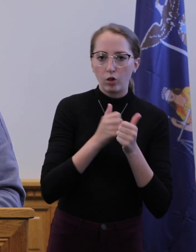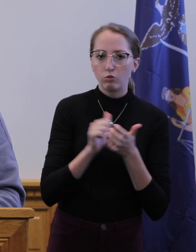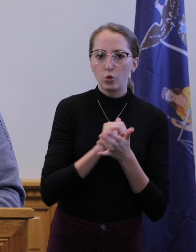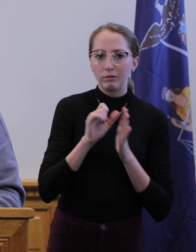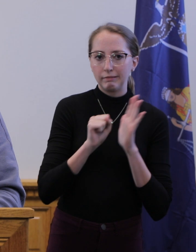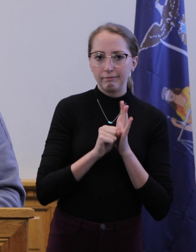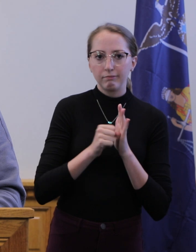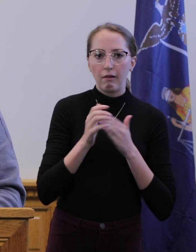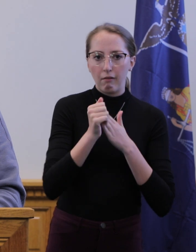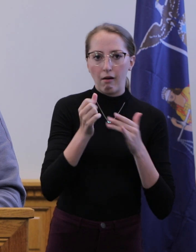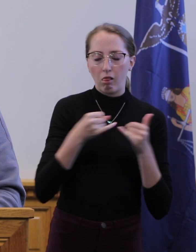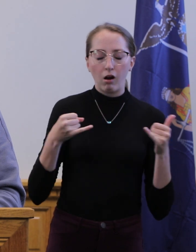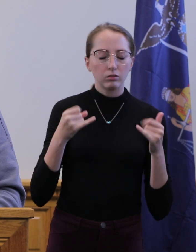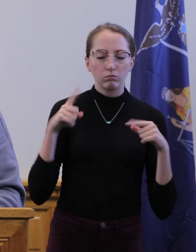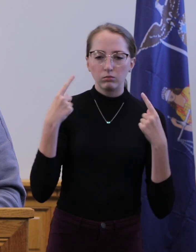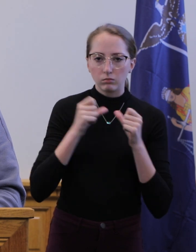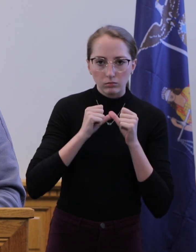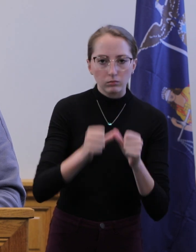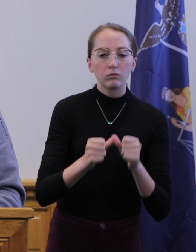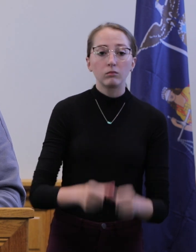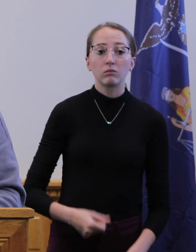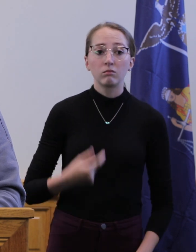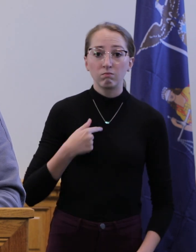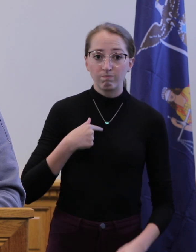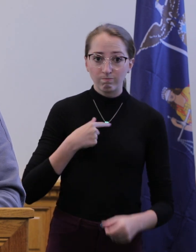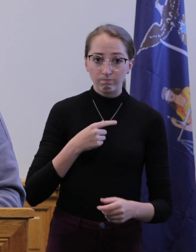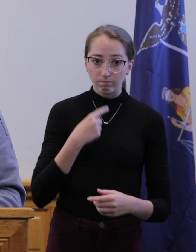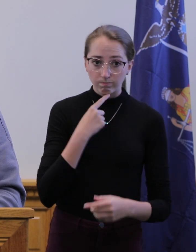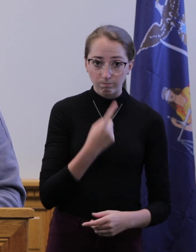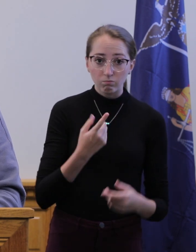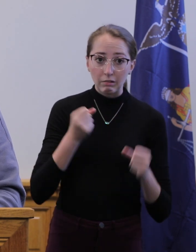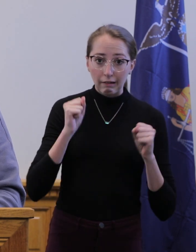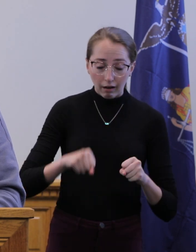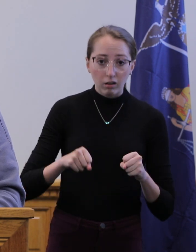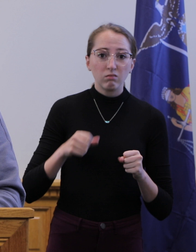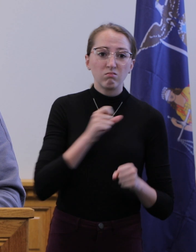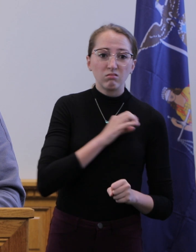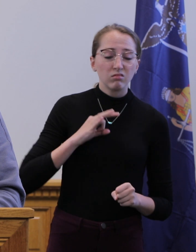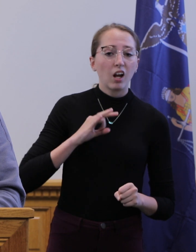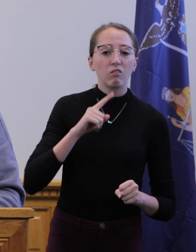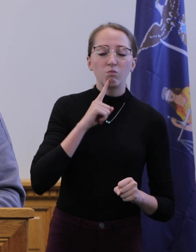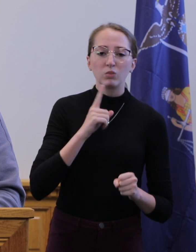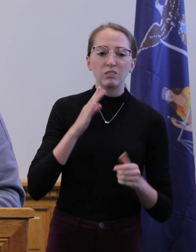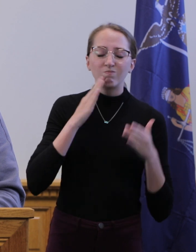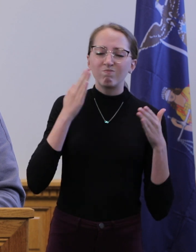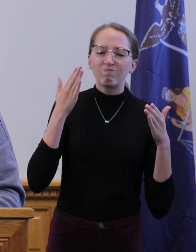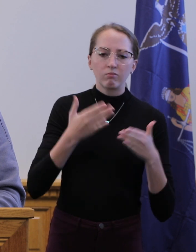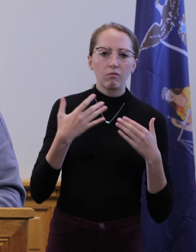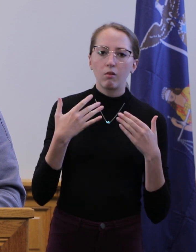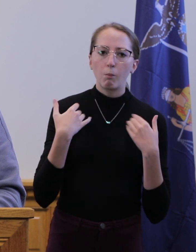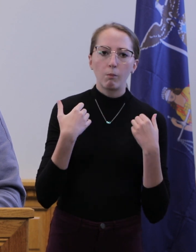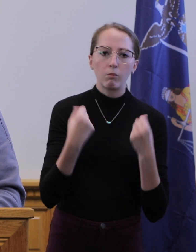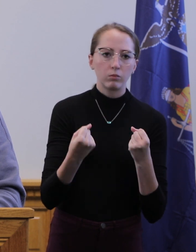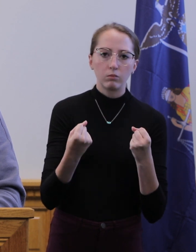so. I can assure you that the staff is diligent, professional, and very dedicated to protecting the health and safety of the public.